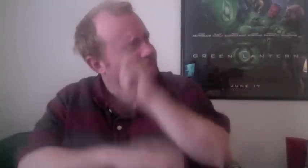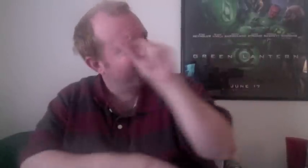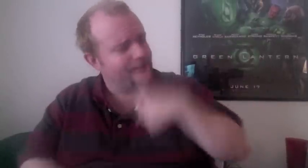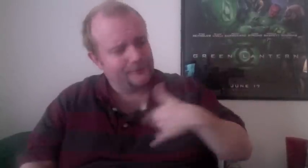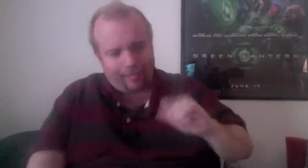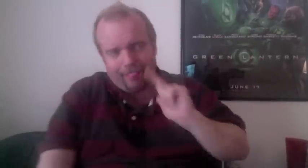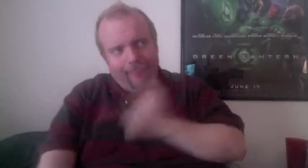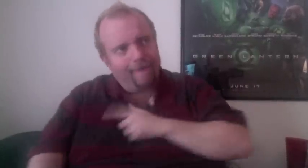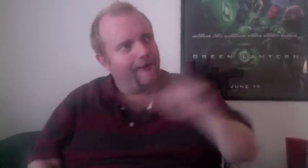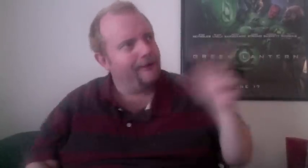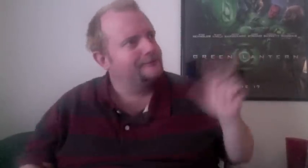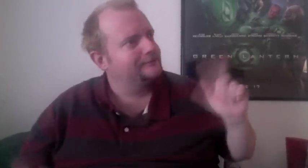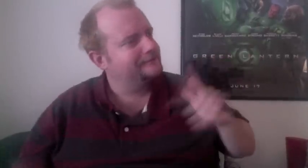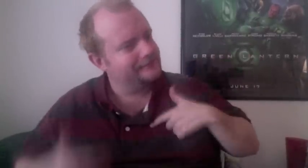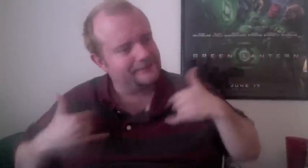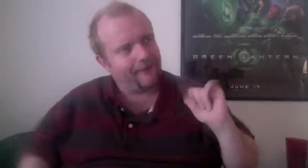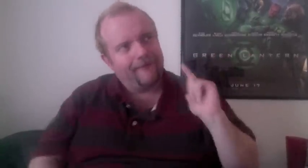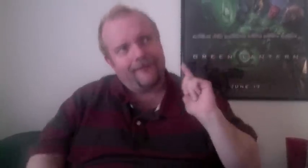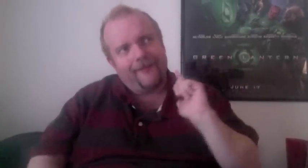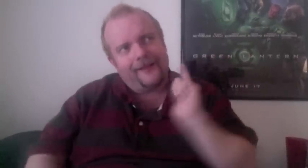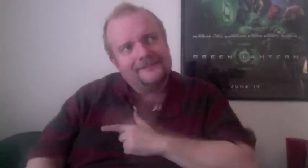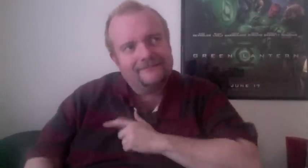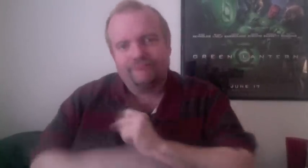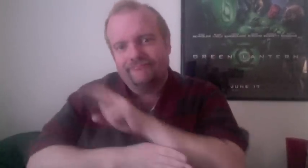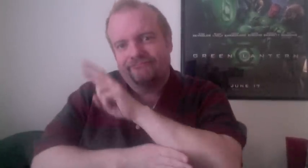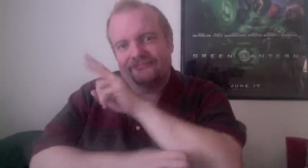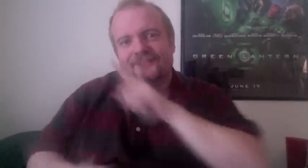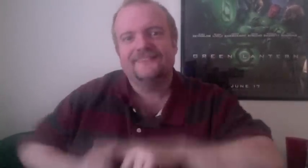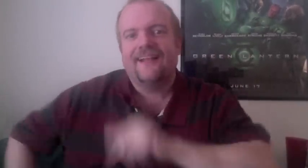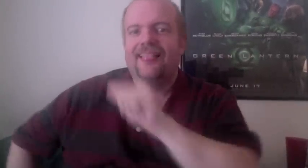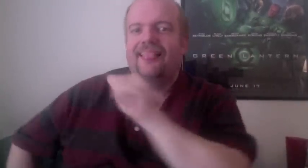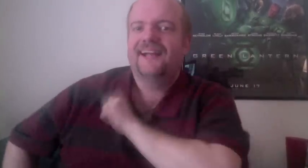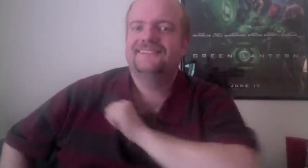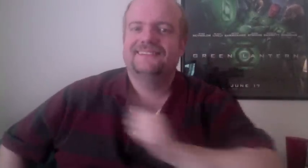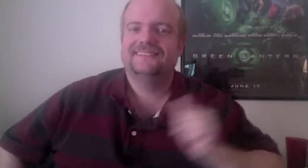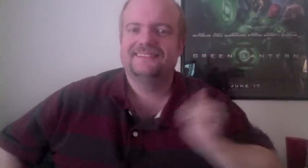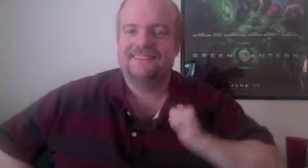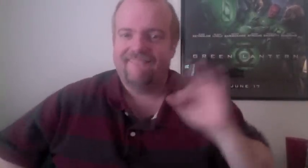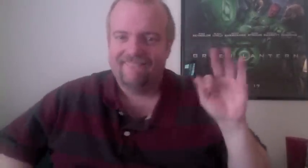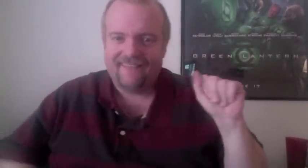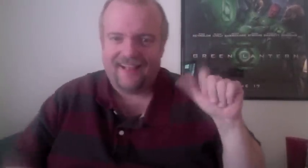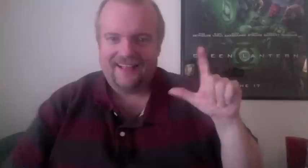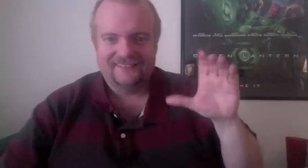We opened in June of 1994. Everything started that first summer.